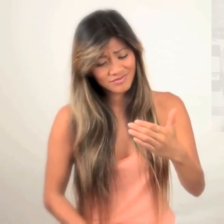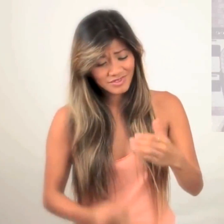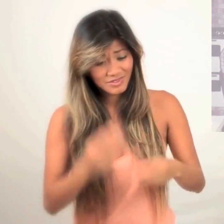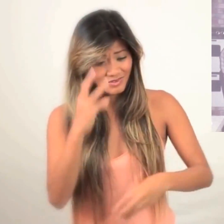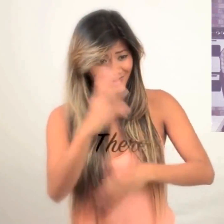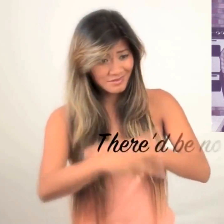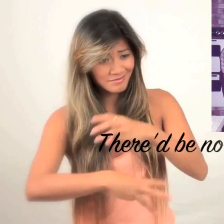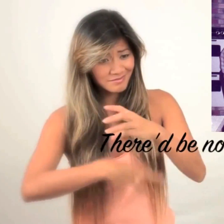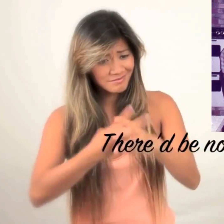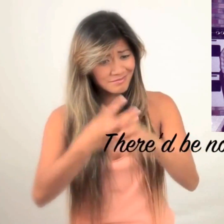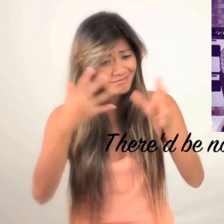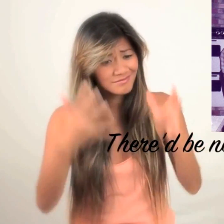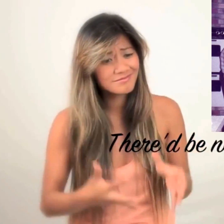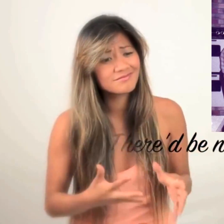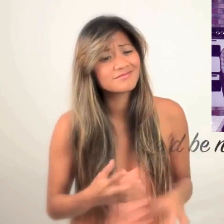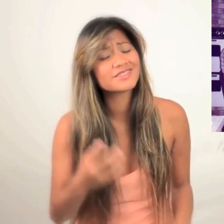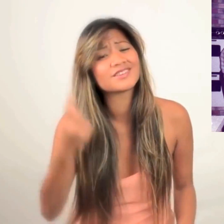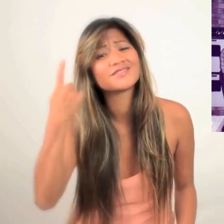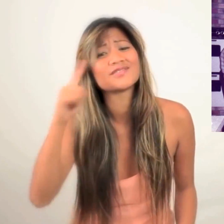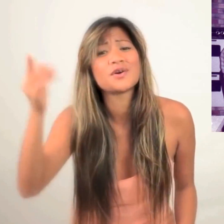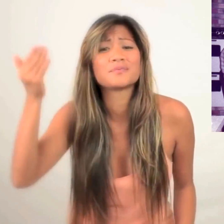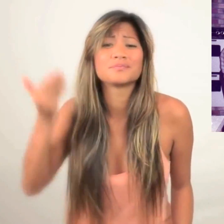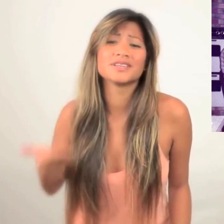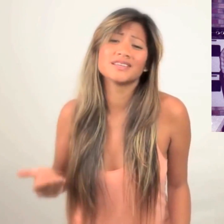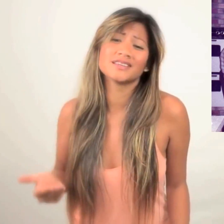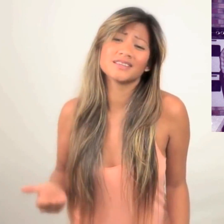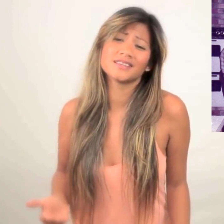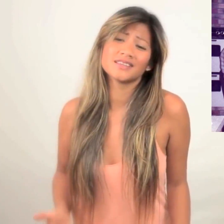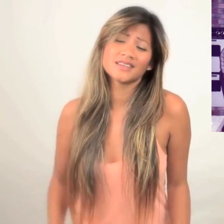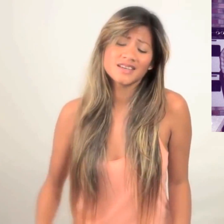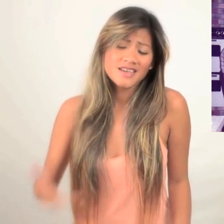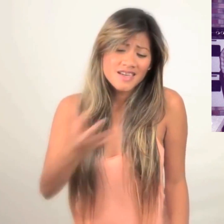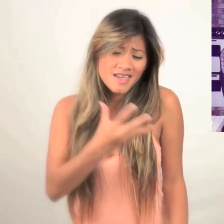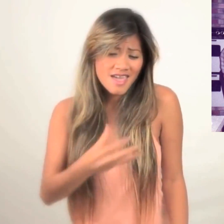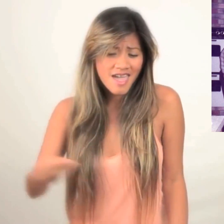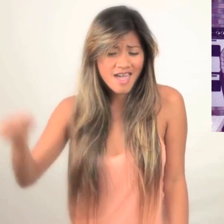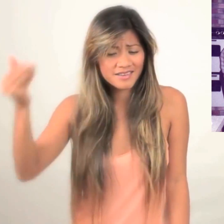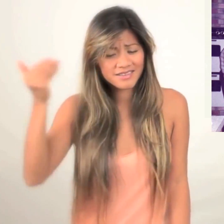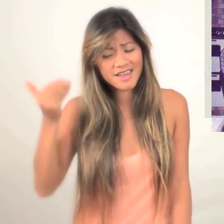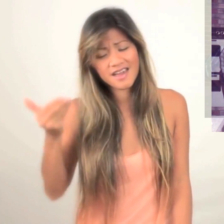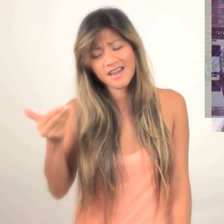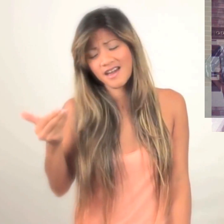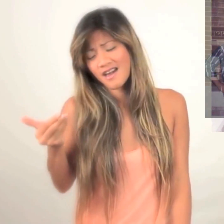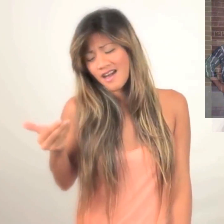There'd be no world left for me And I,